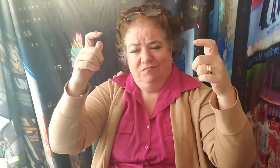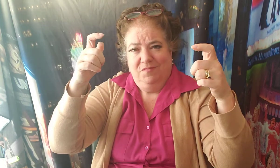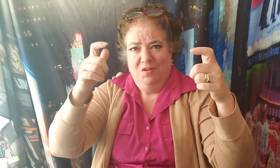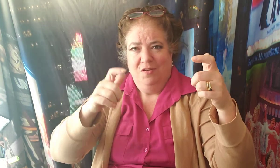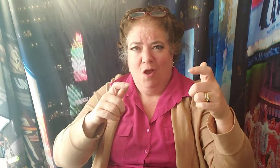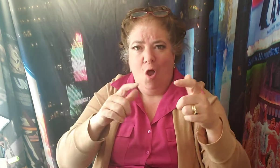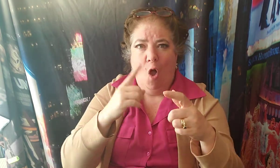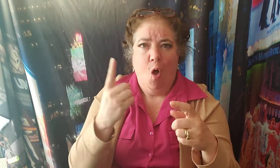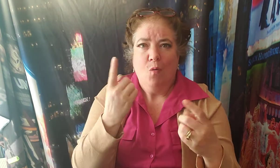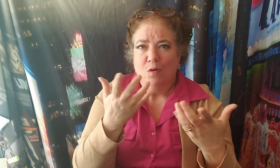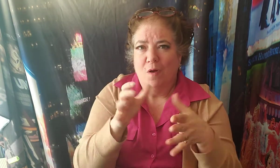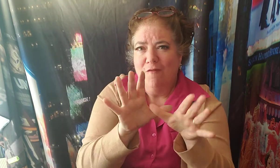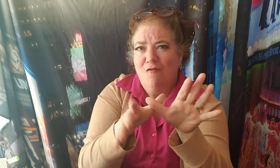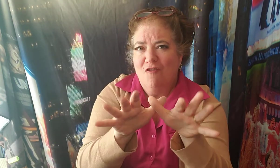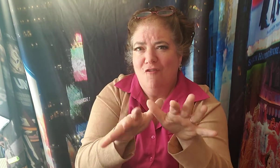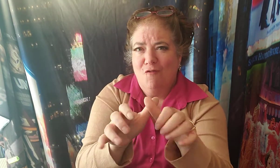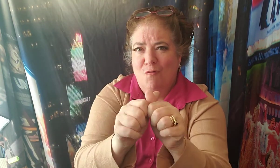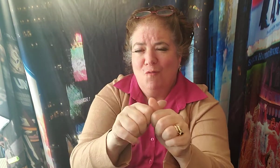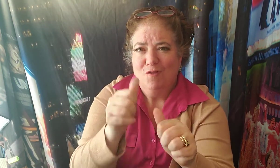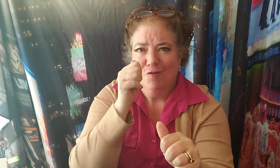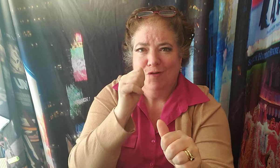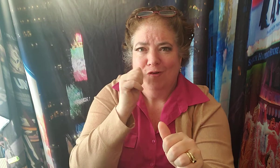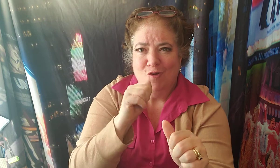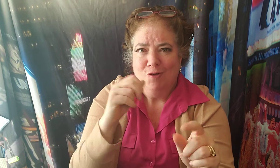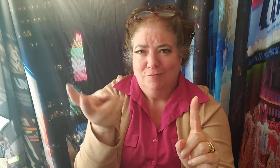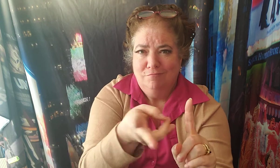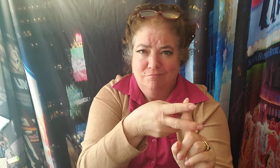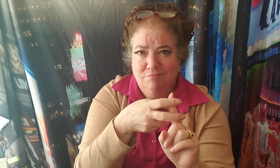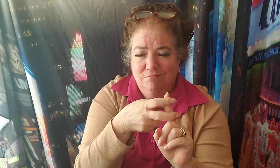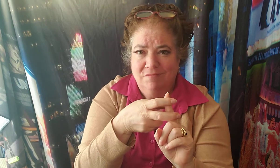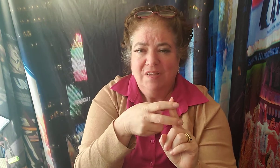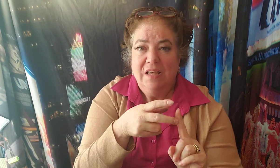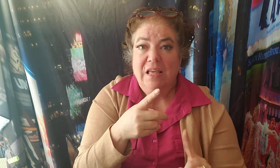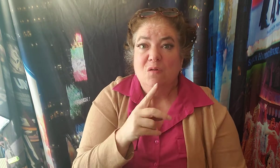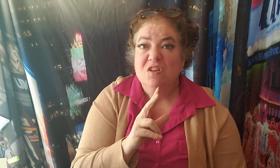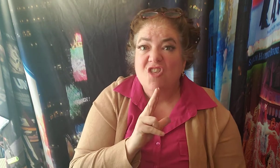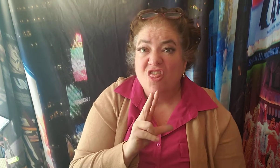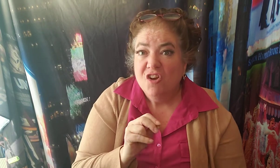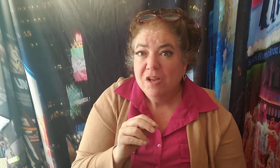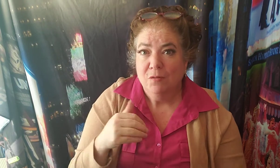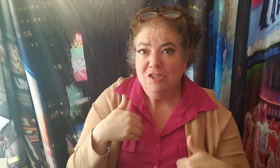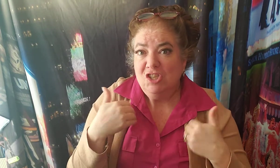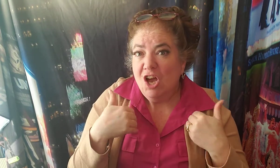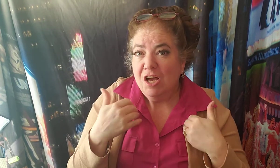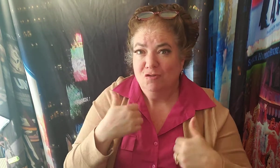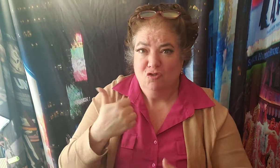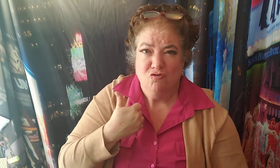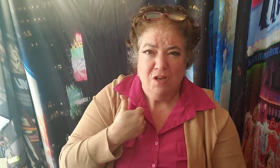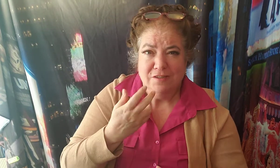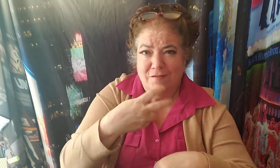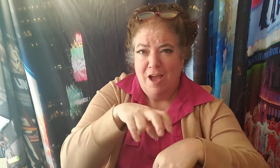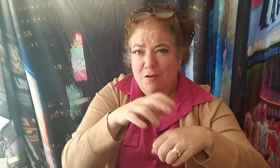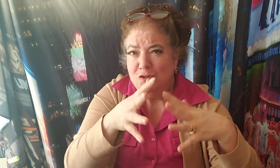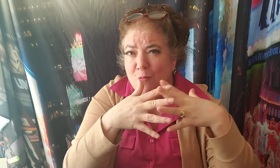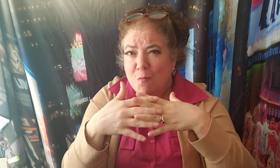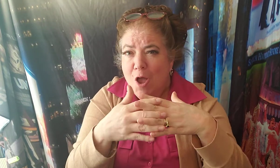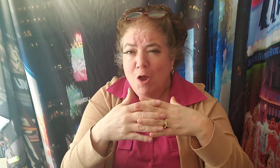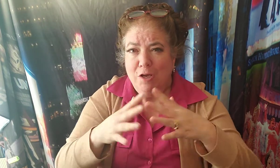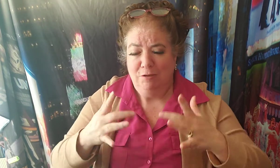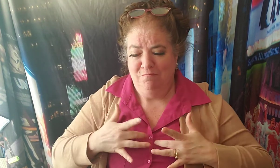young at that time He wasn't even 30 He was an energetic, fresh, aggressive Irish-American presence Which had a great charm The book